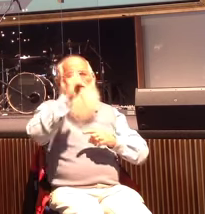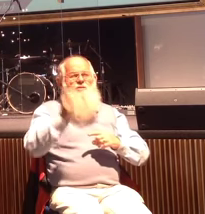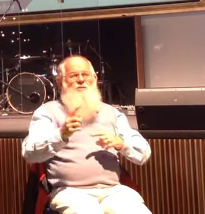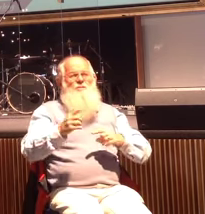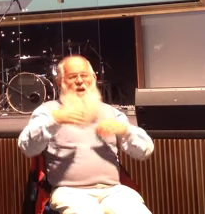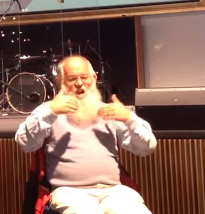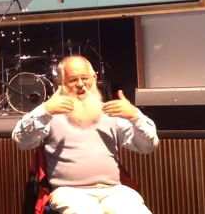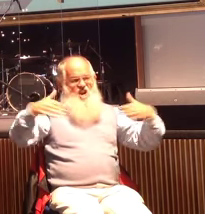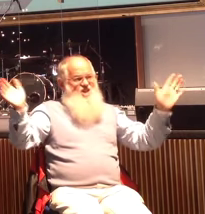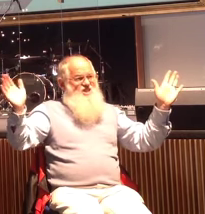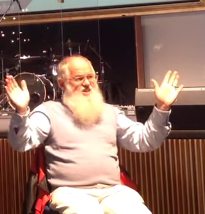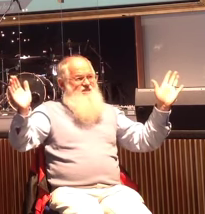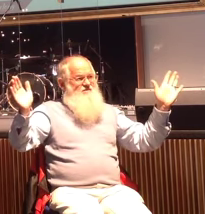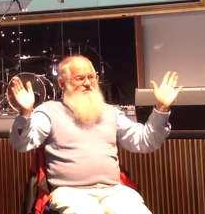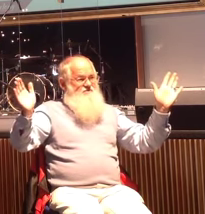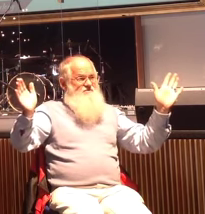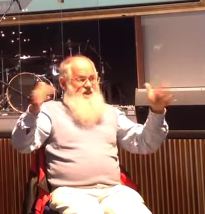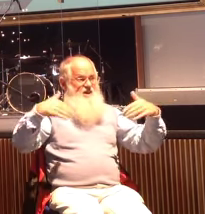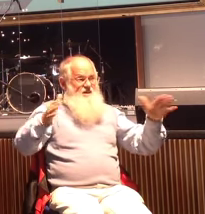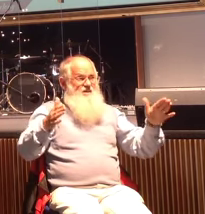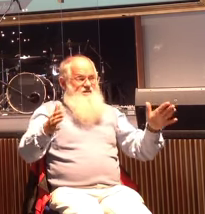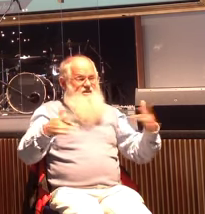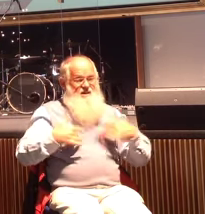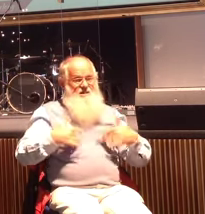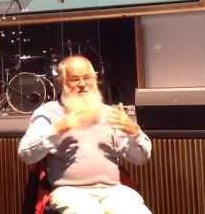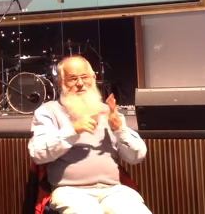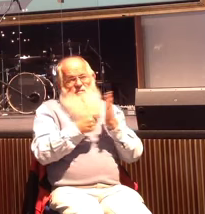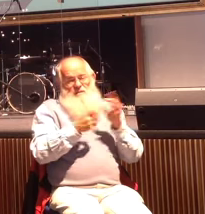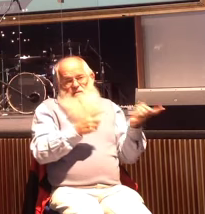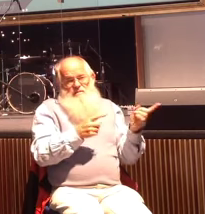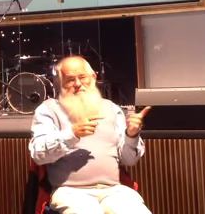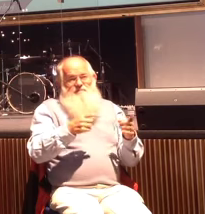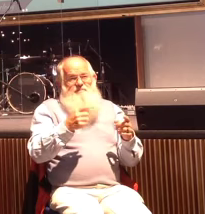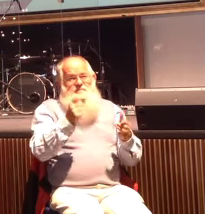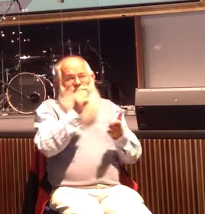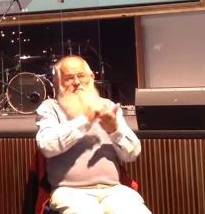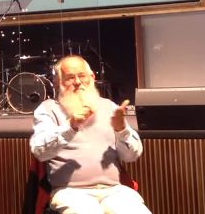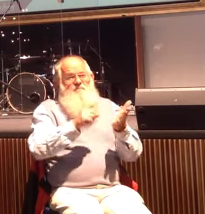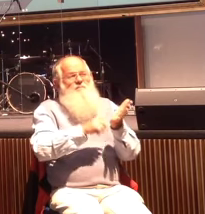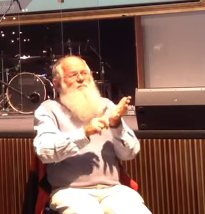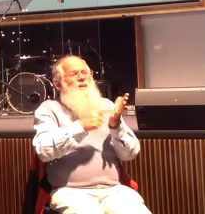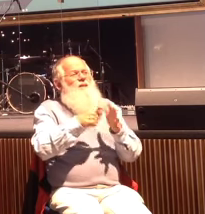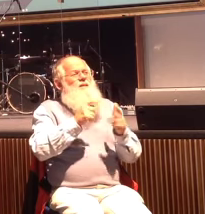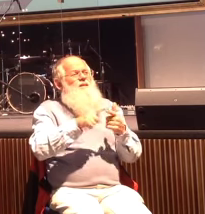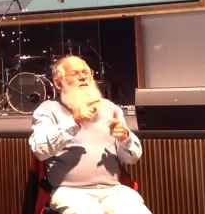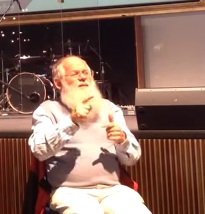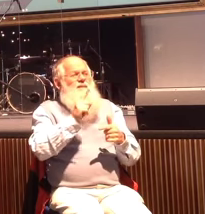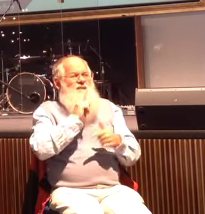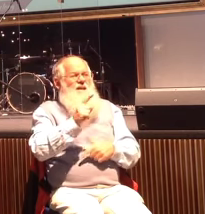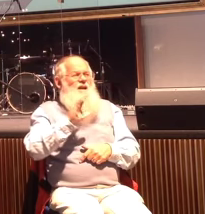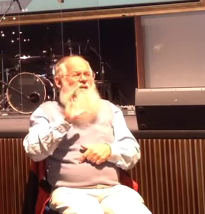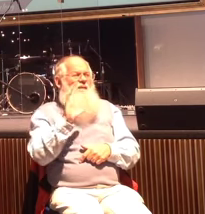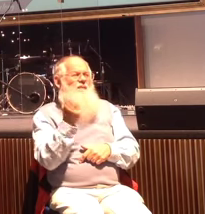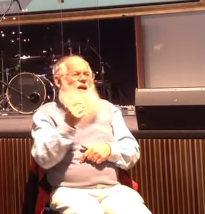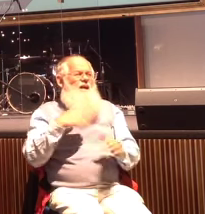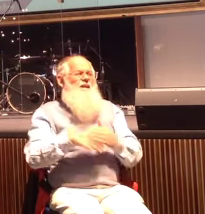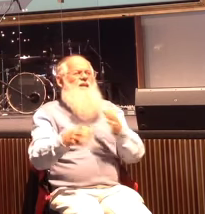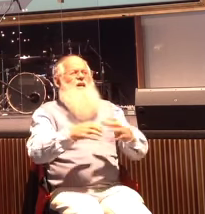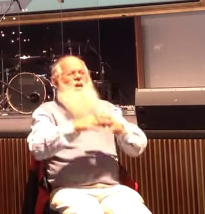Storms are real. If you have a look, the writer Luke here says that they were in great danger. Why were they in